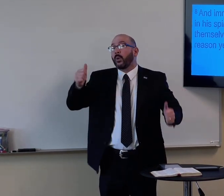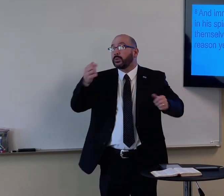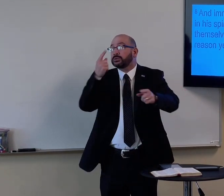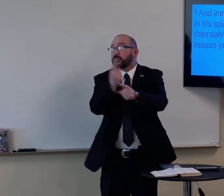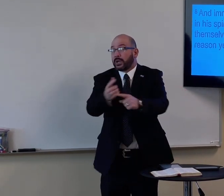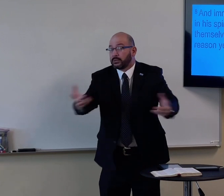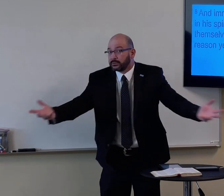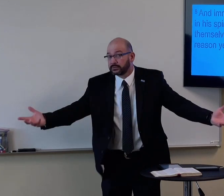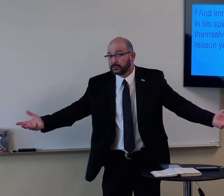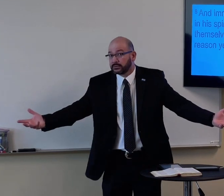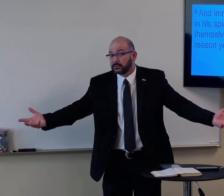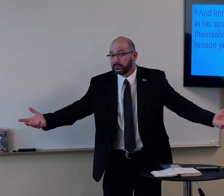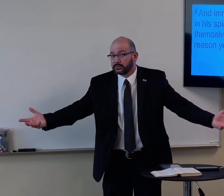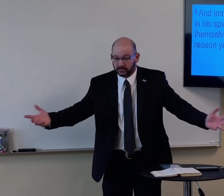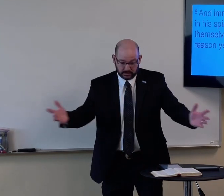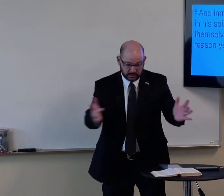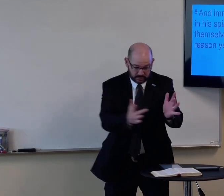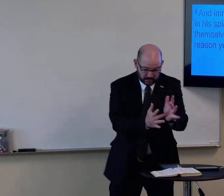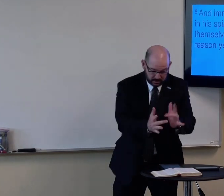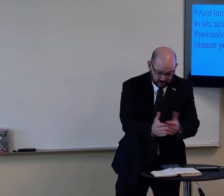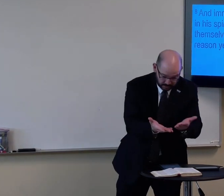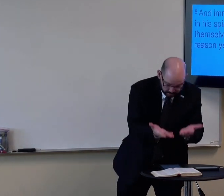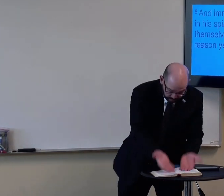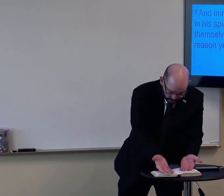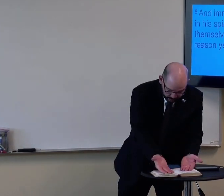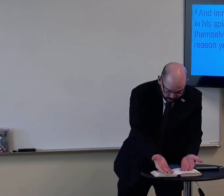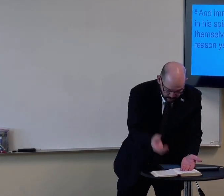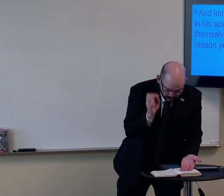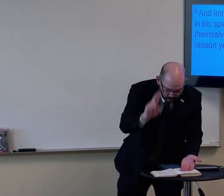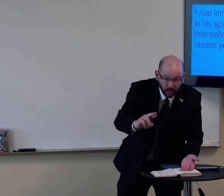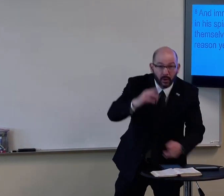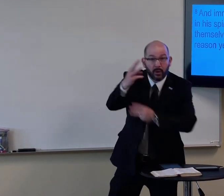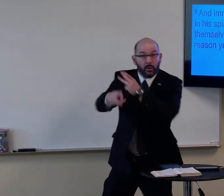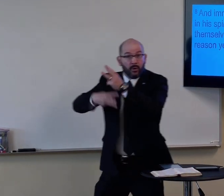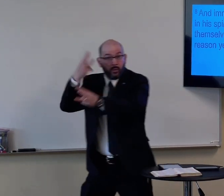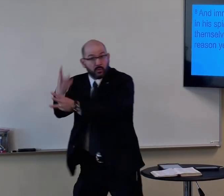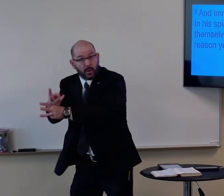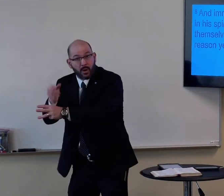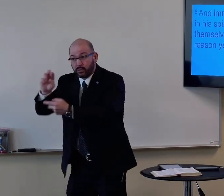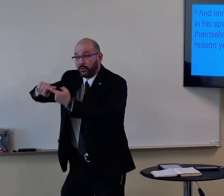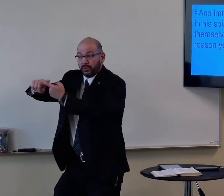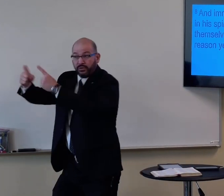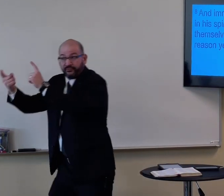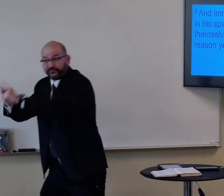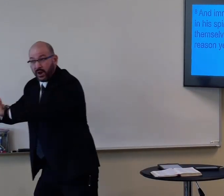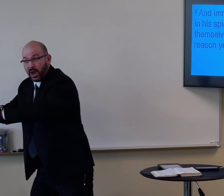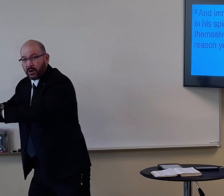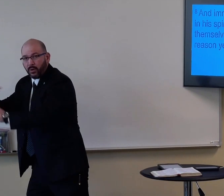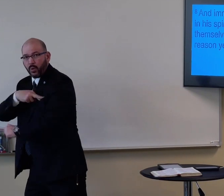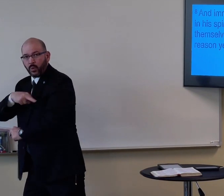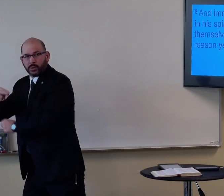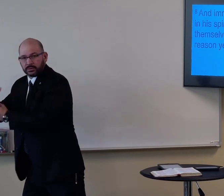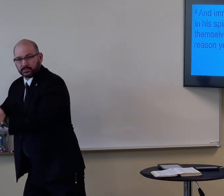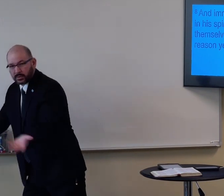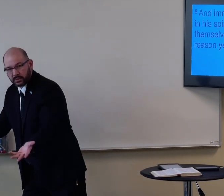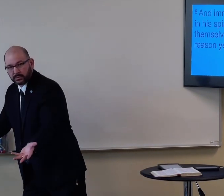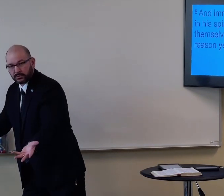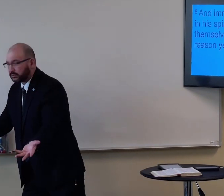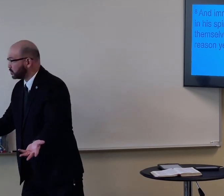So, which is right? The Bible or the world's opinion or your friend's opinion